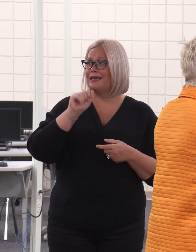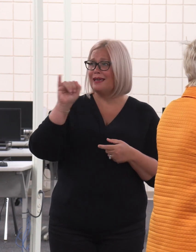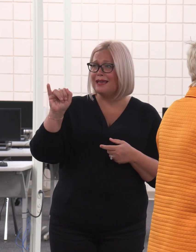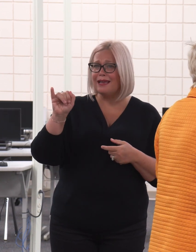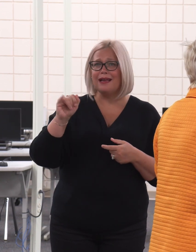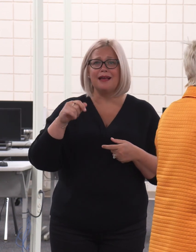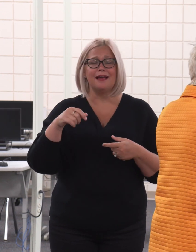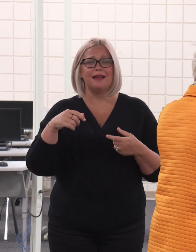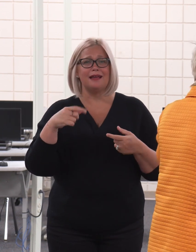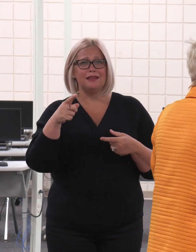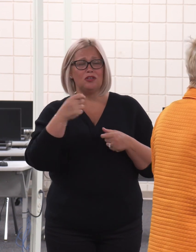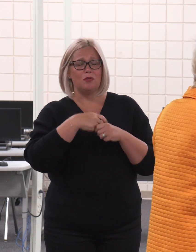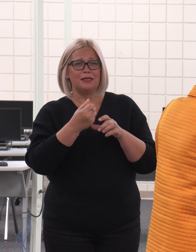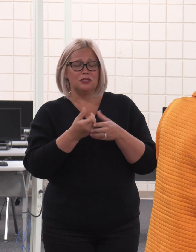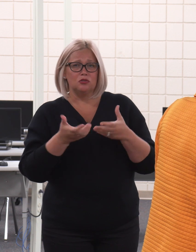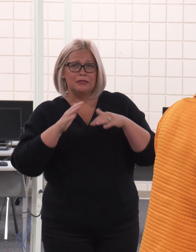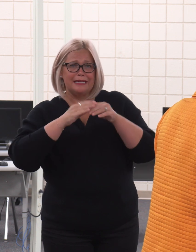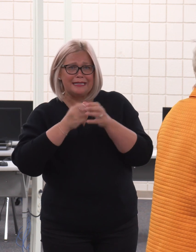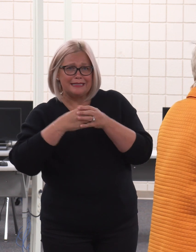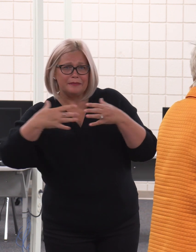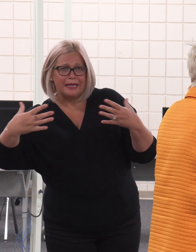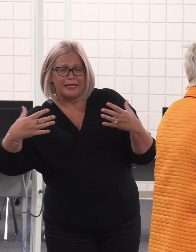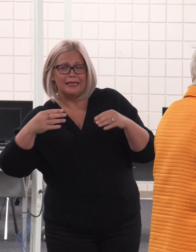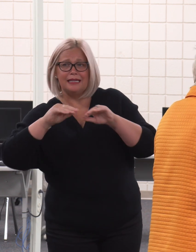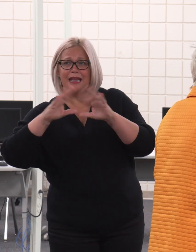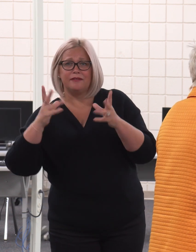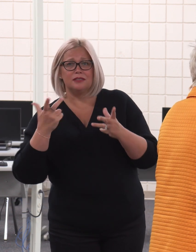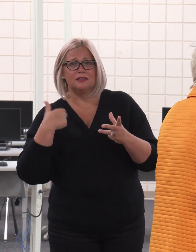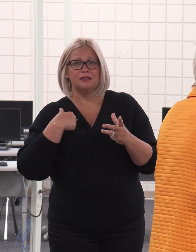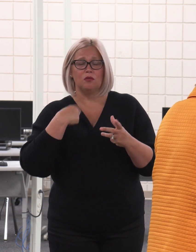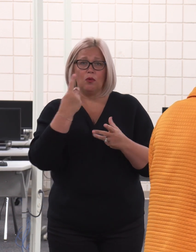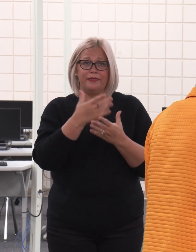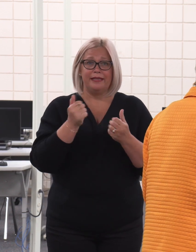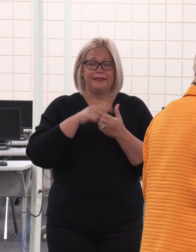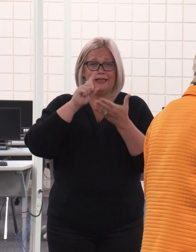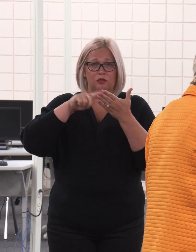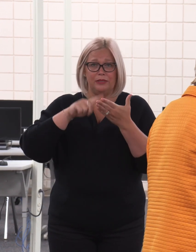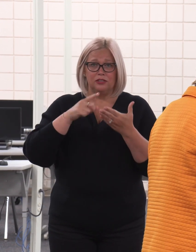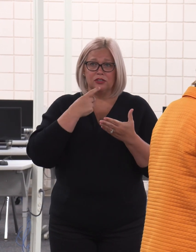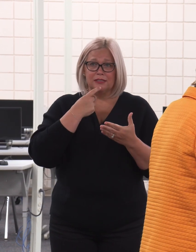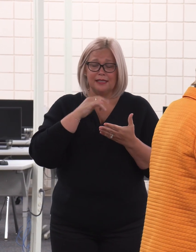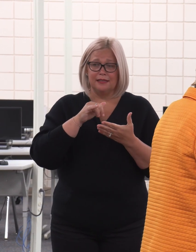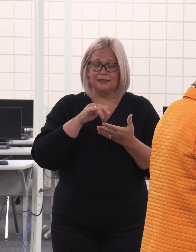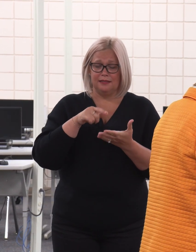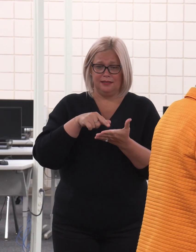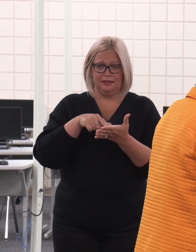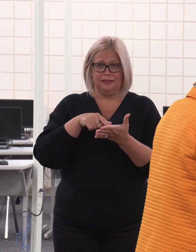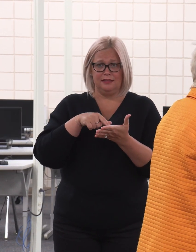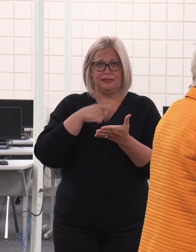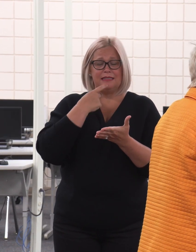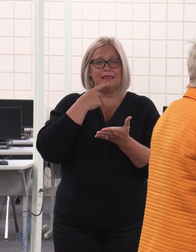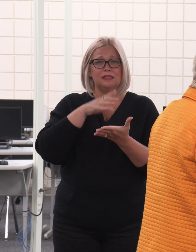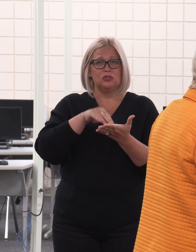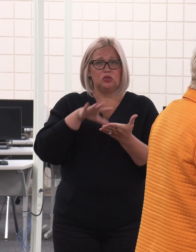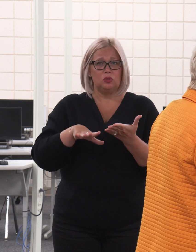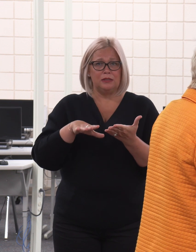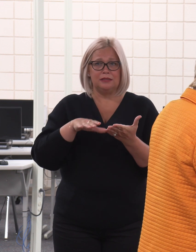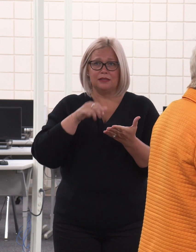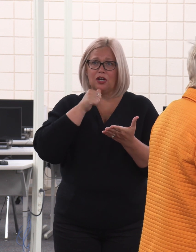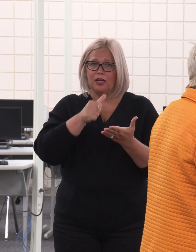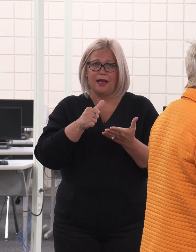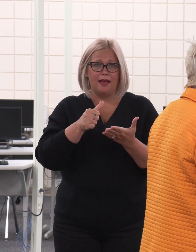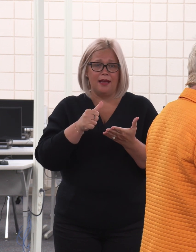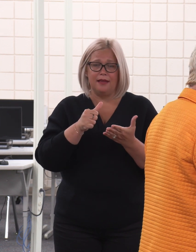and you want to expand. And obviously, we want, one thing that the research said is that the students are not ready,